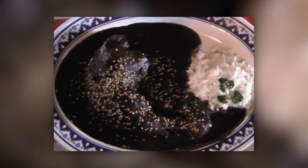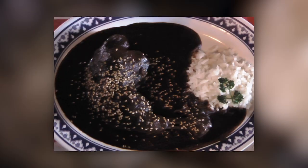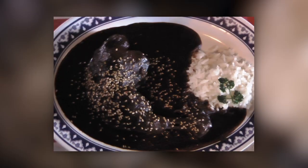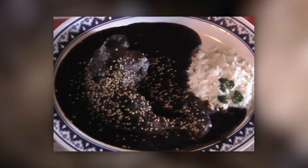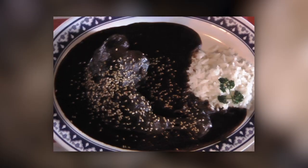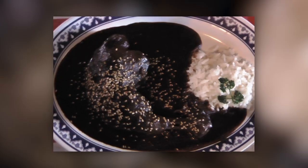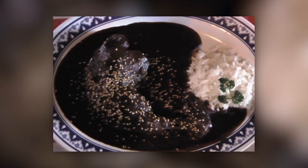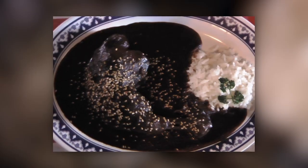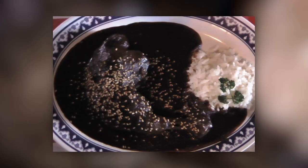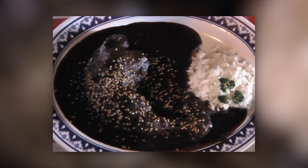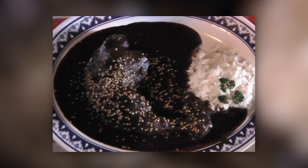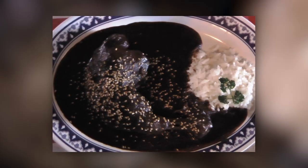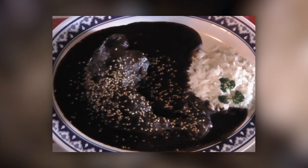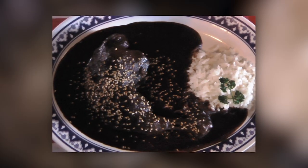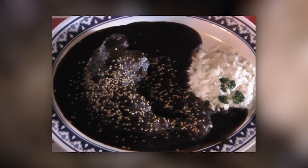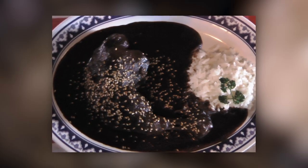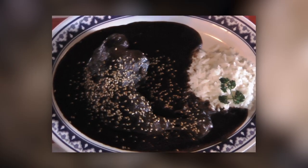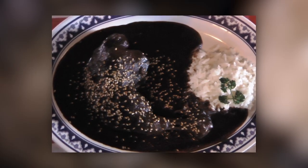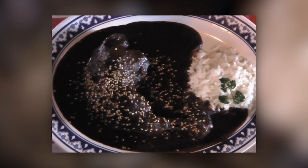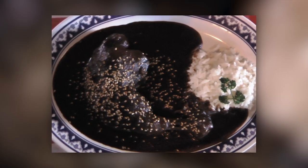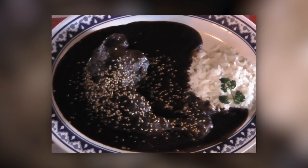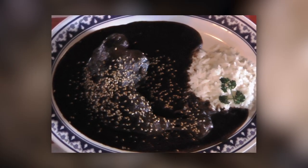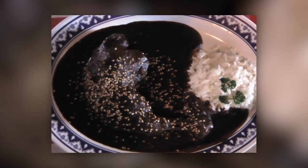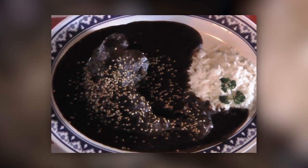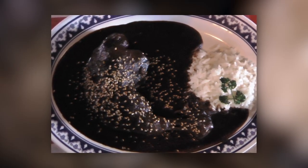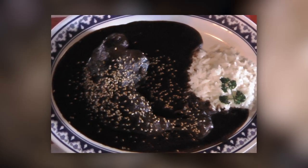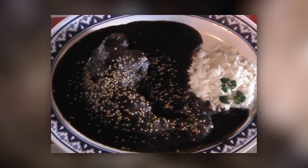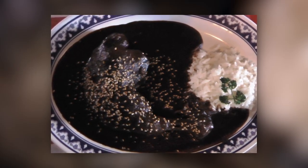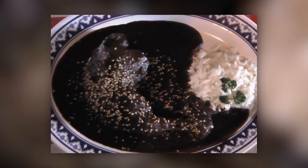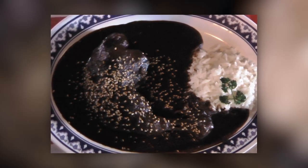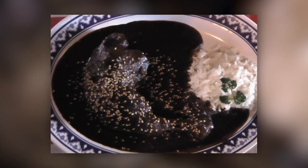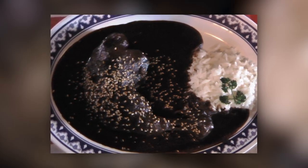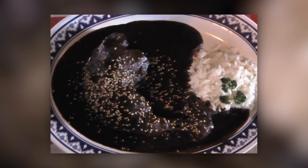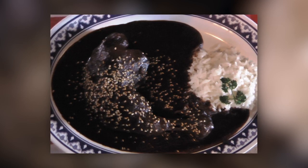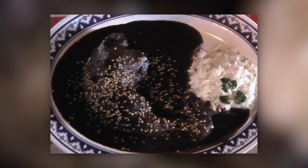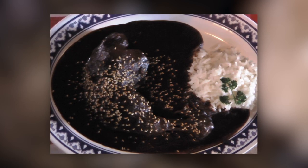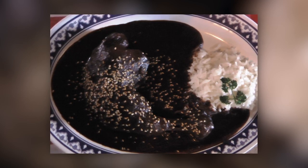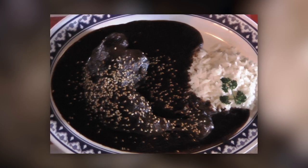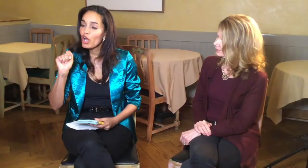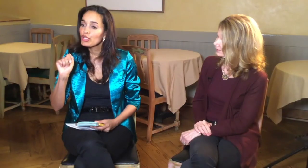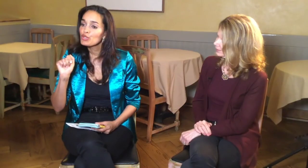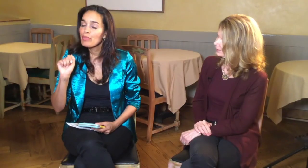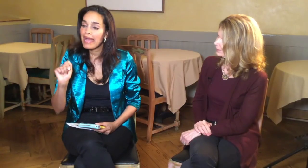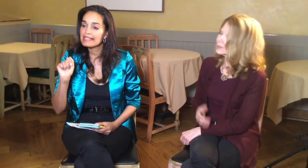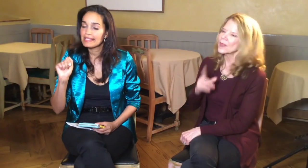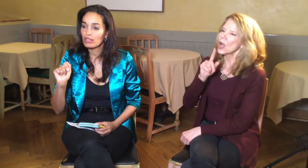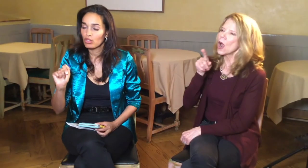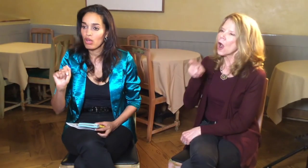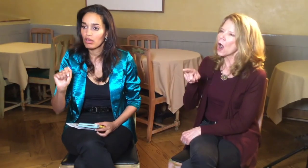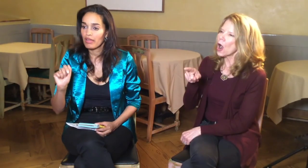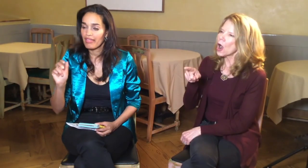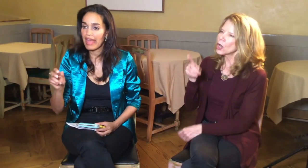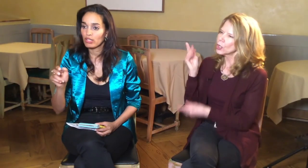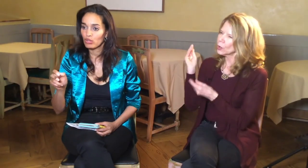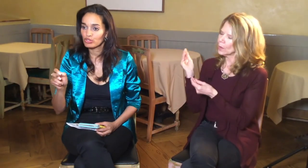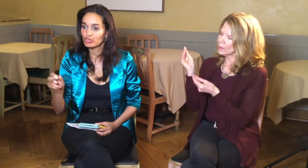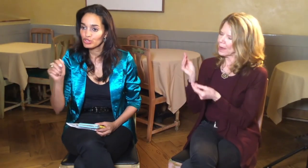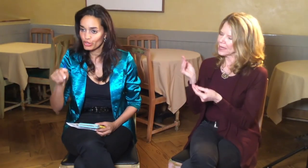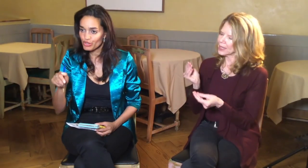mole sauce. That chocolate was so good. Are you passing along that culture to your